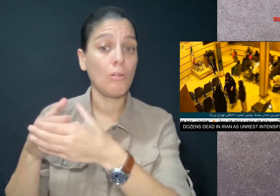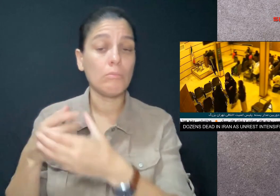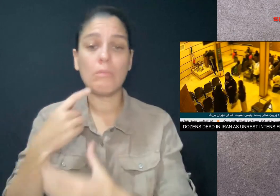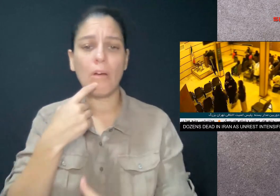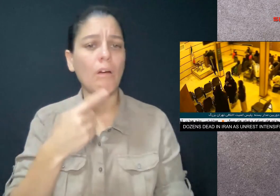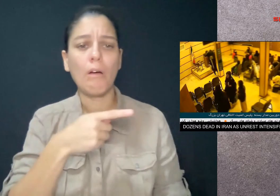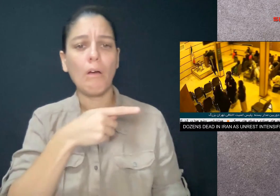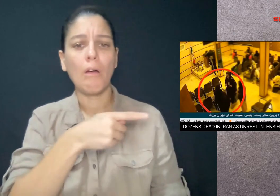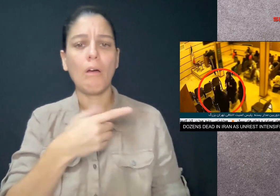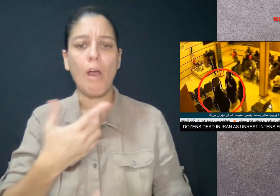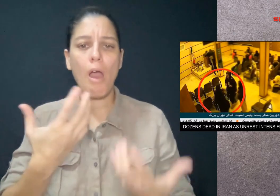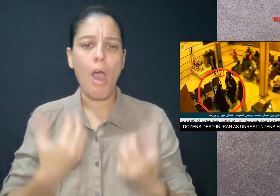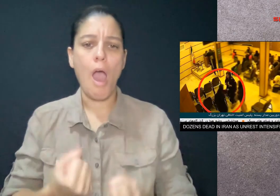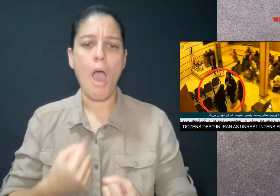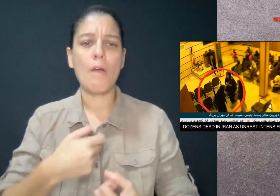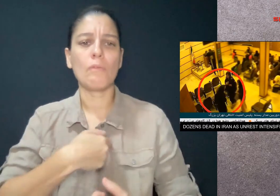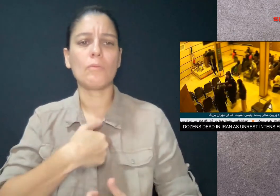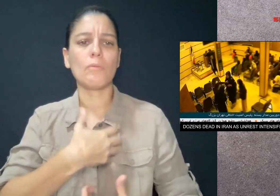Iranian authorities say she had a heart attack.